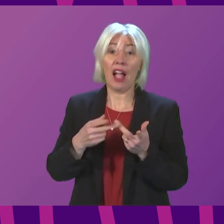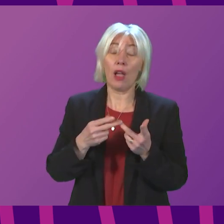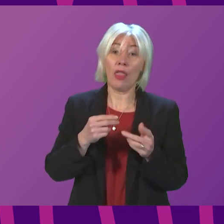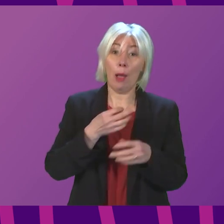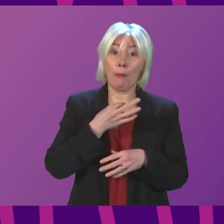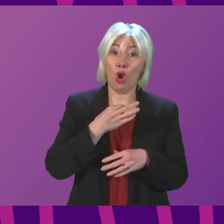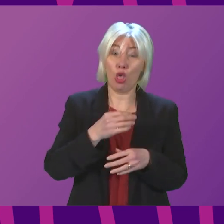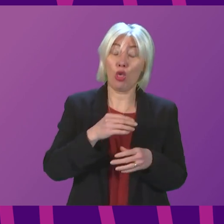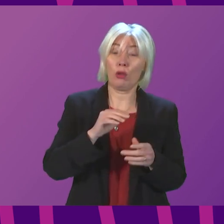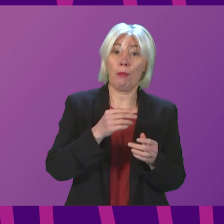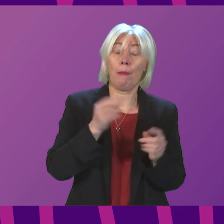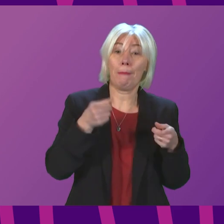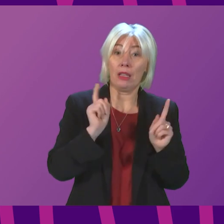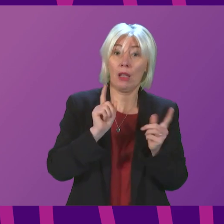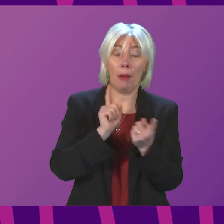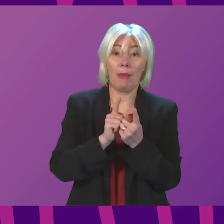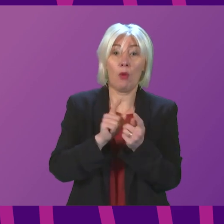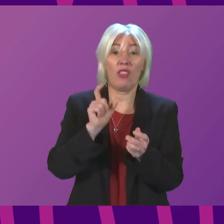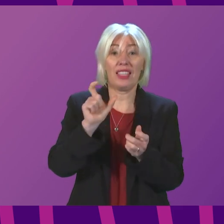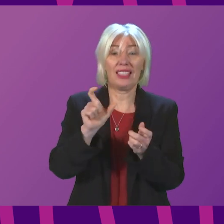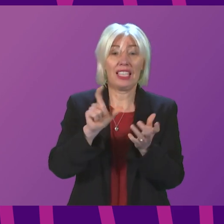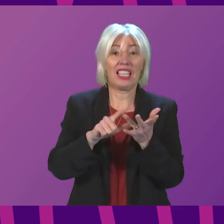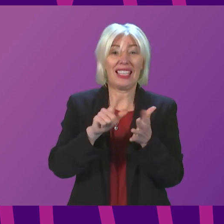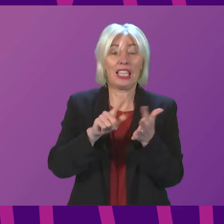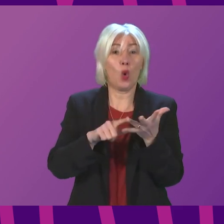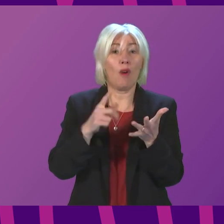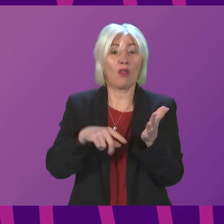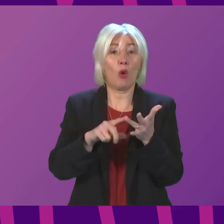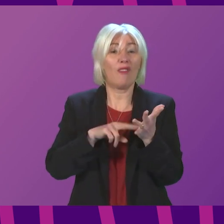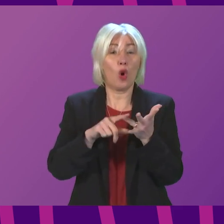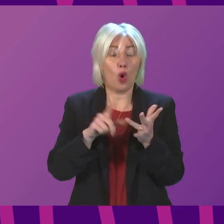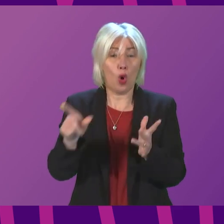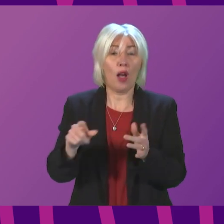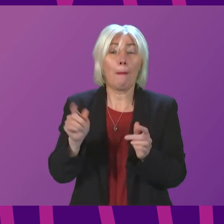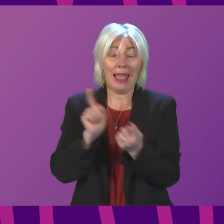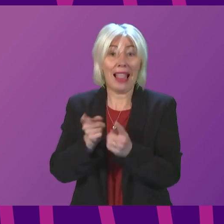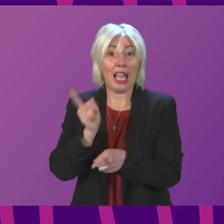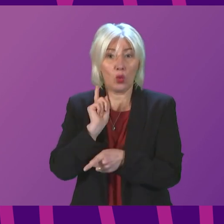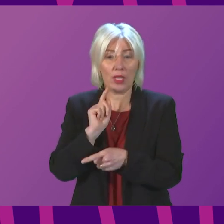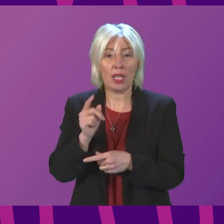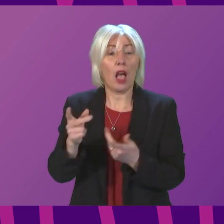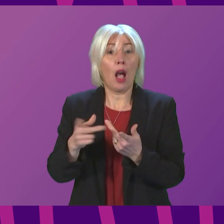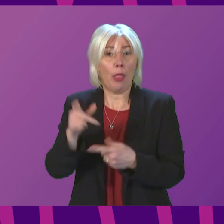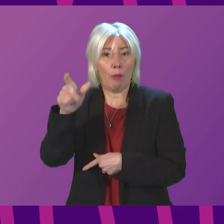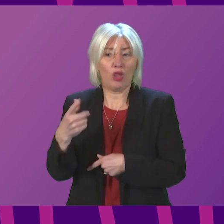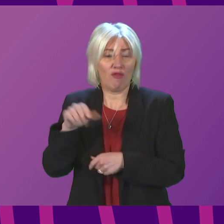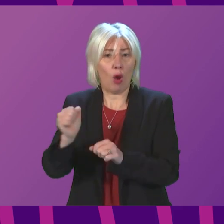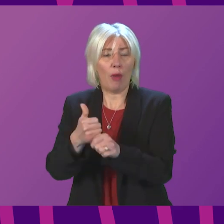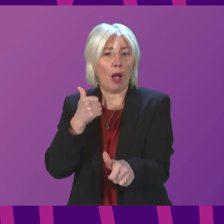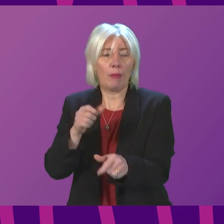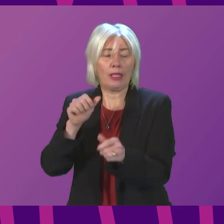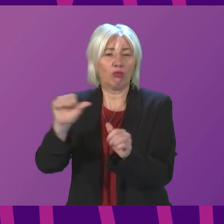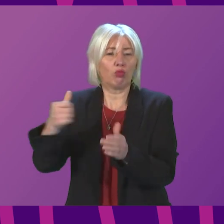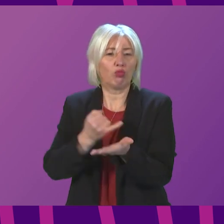Wishart, met with CEO Adrian Letts last week. Unfortunately, owner of the company, Stephen Fitzpatrick, refused my invitation to attend. The